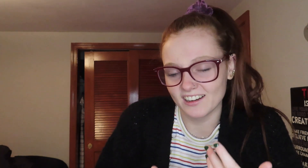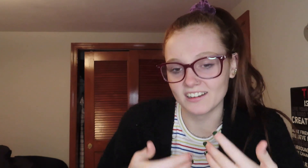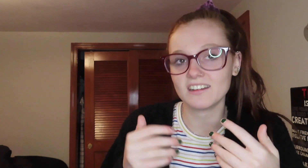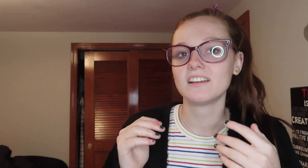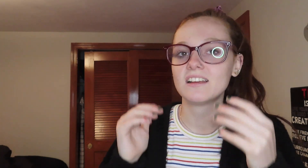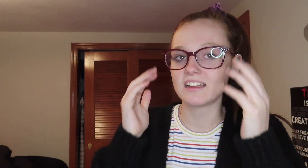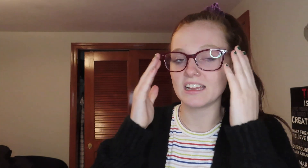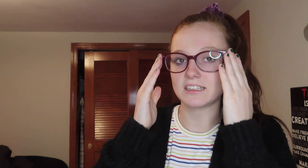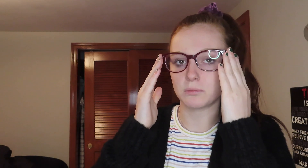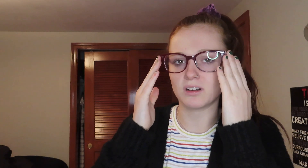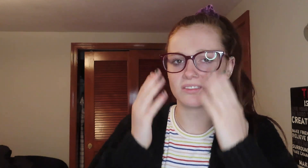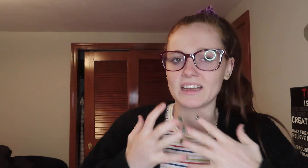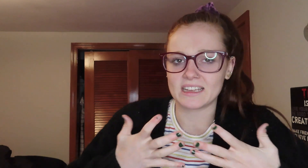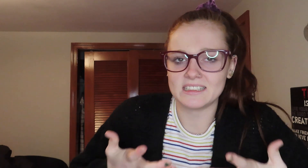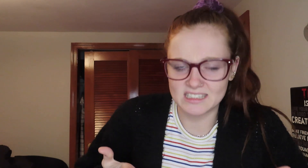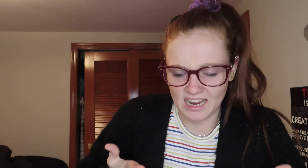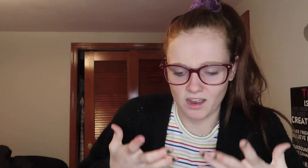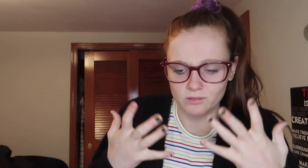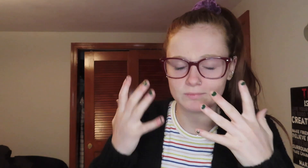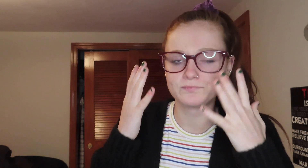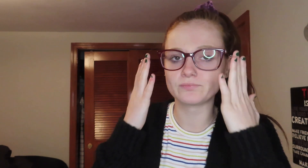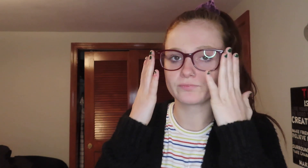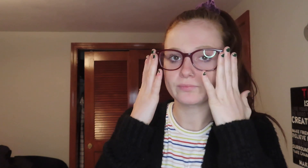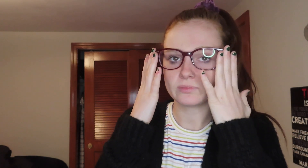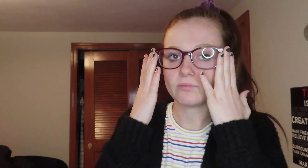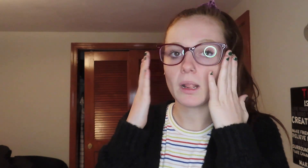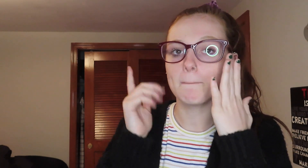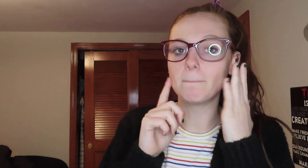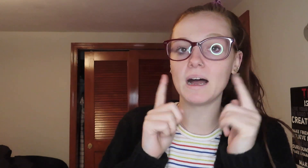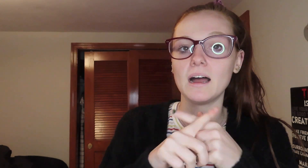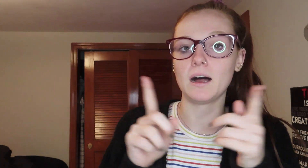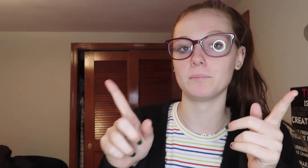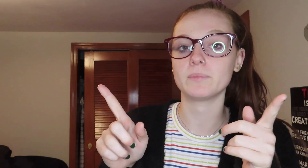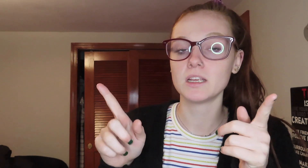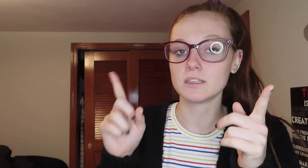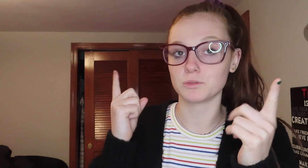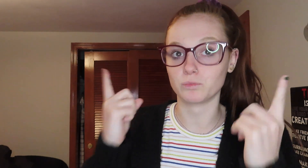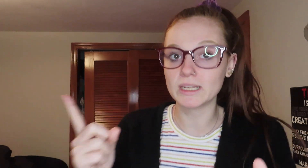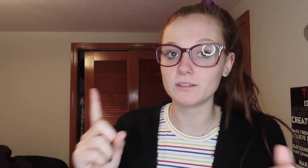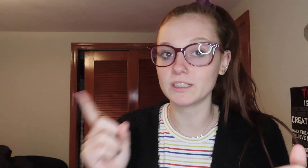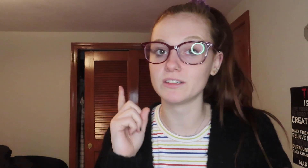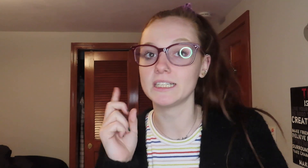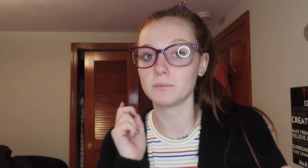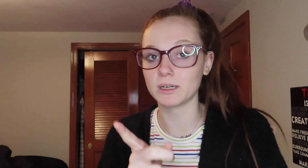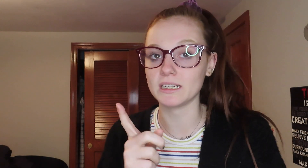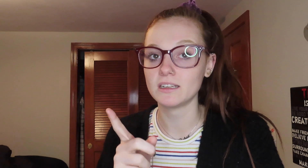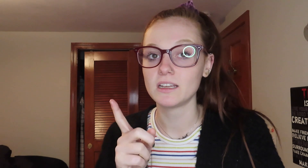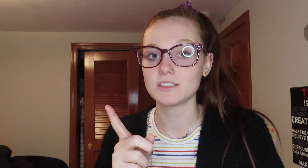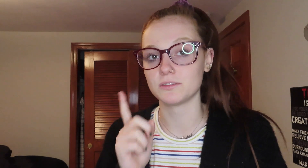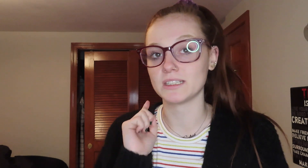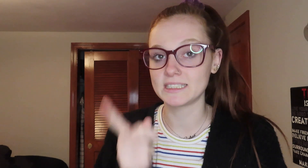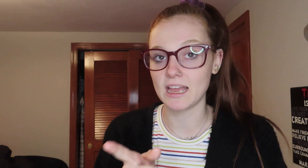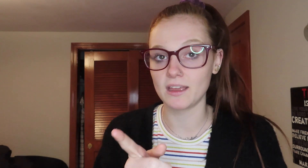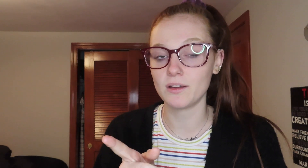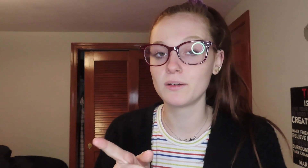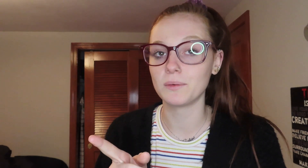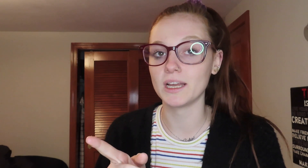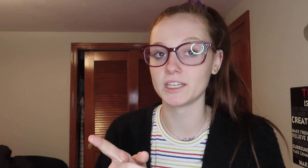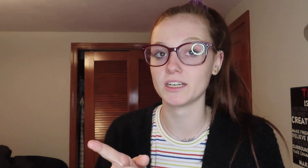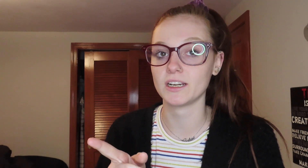it's more of like down but um it's really really really important to really say what you're